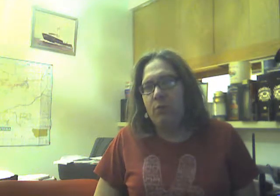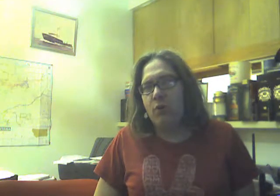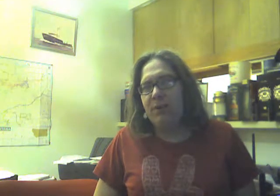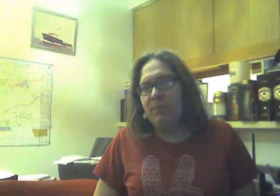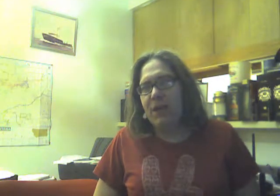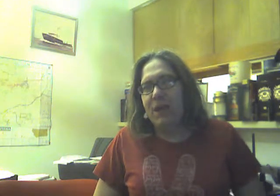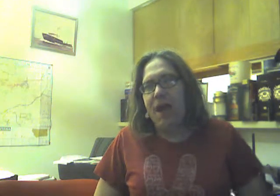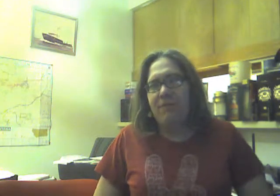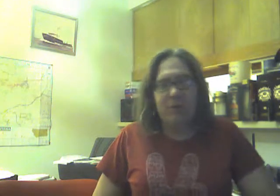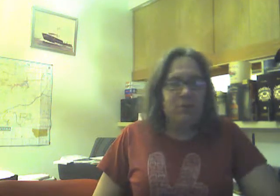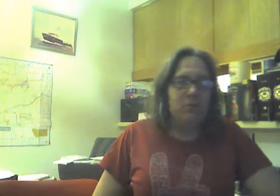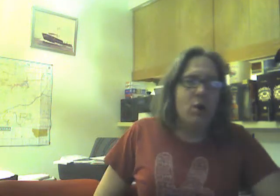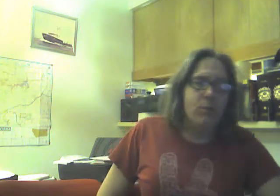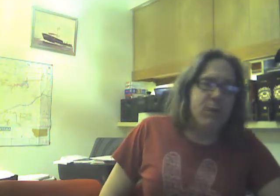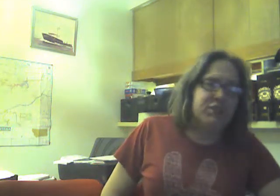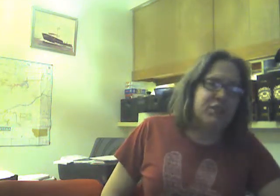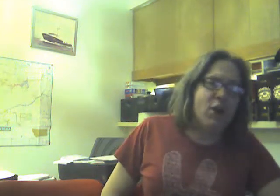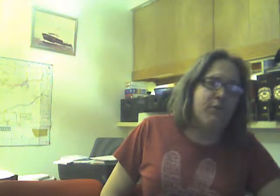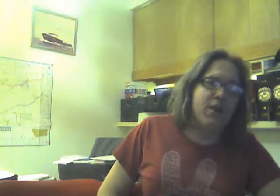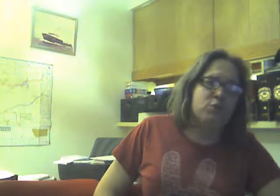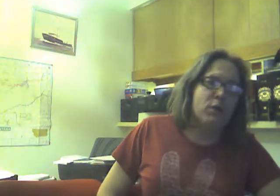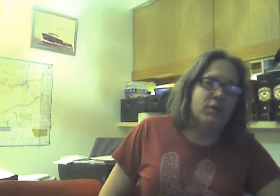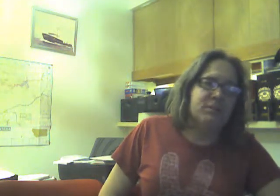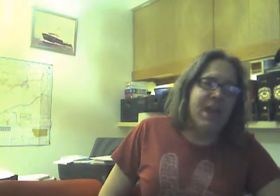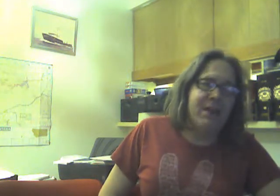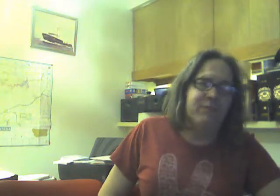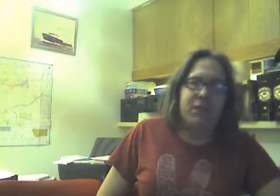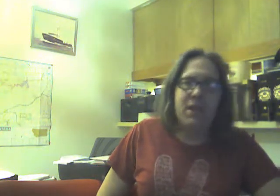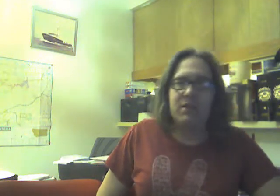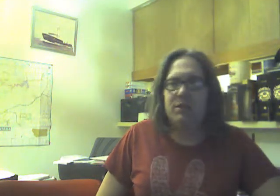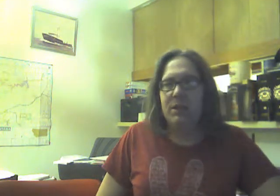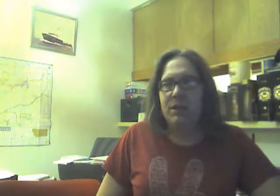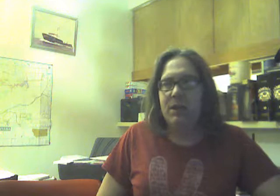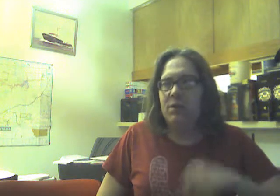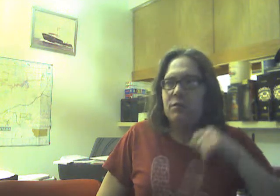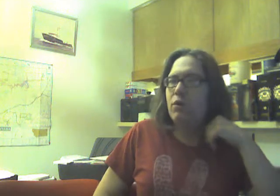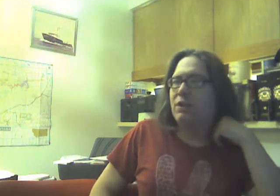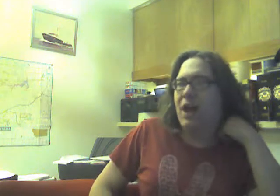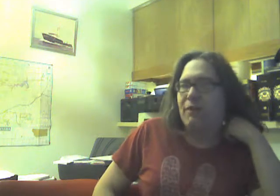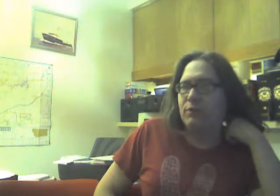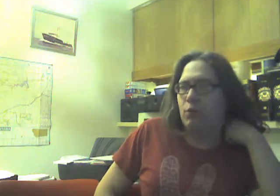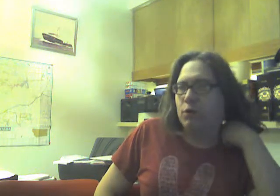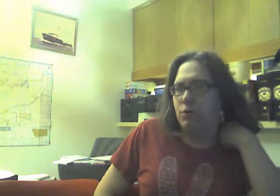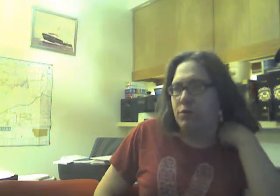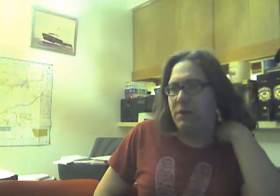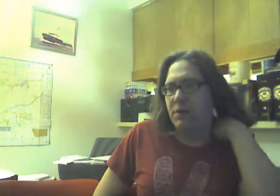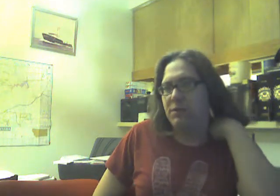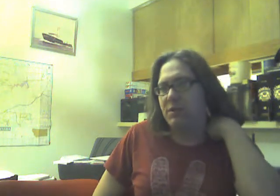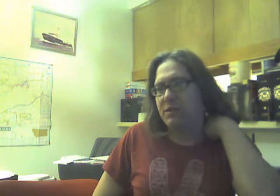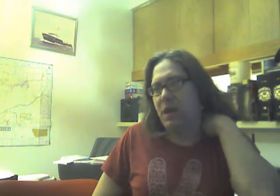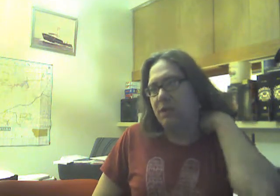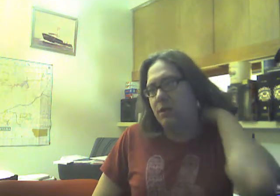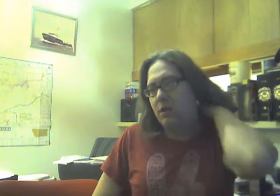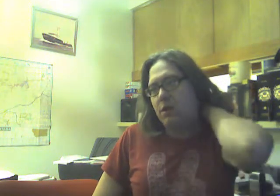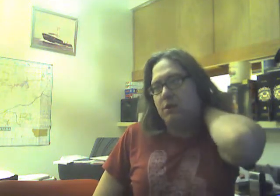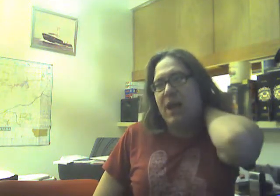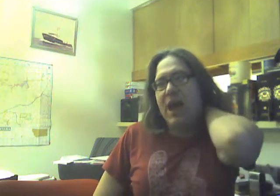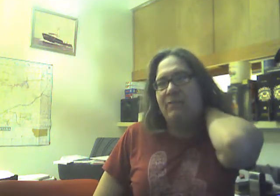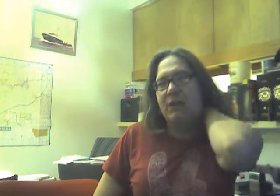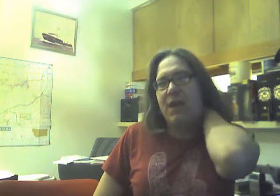I'm going to be having to help myself as well as advocate, and Aaron's going to have to work with me, as he said, to advocate